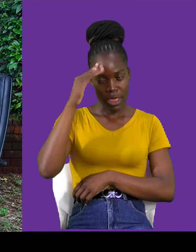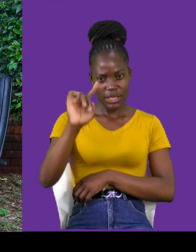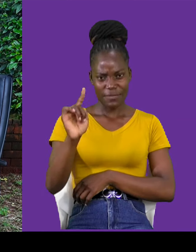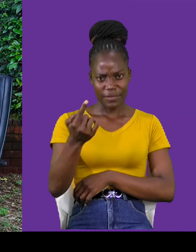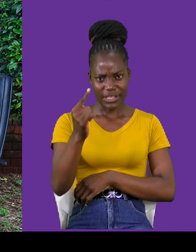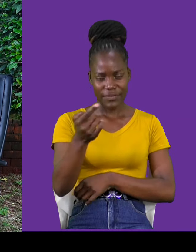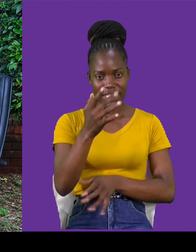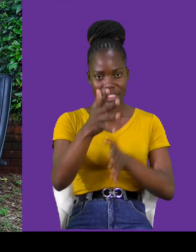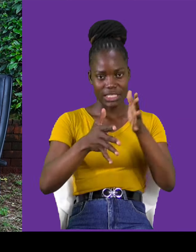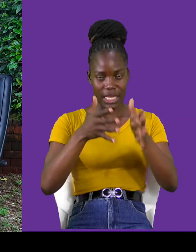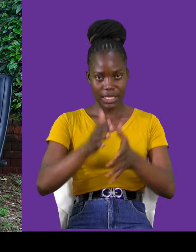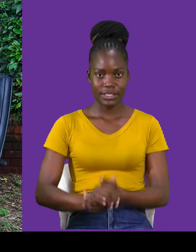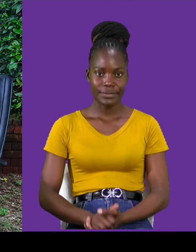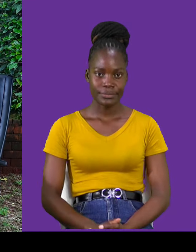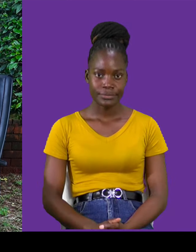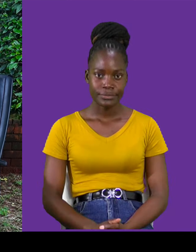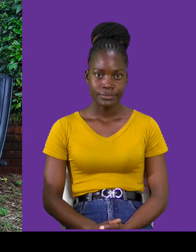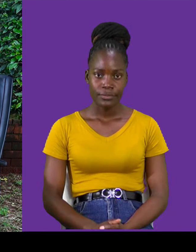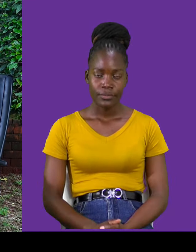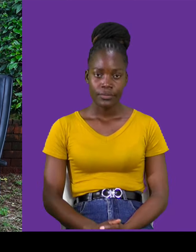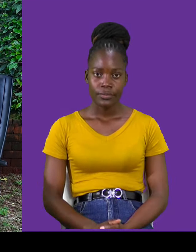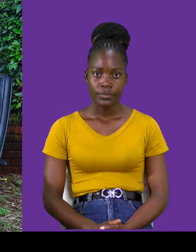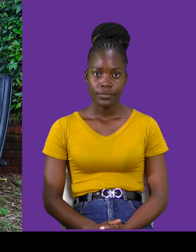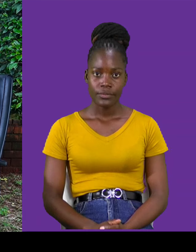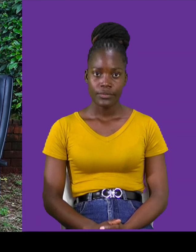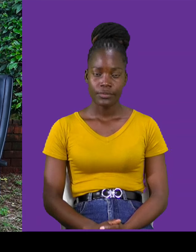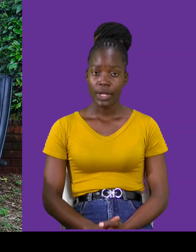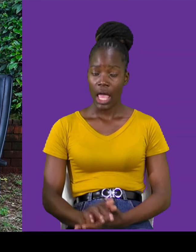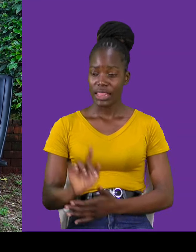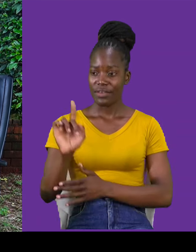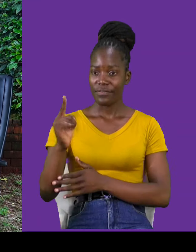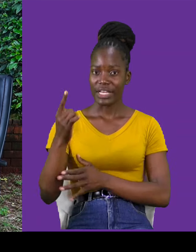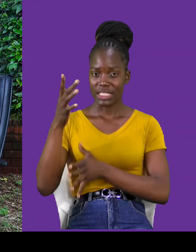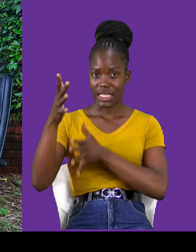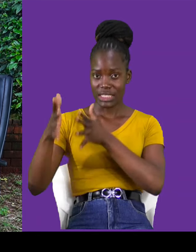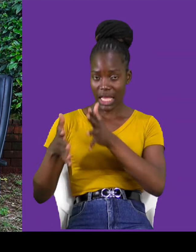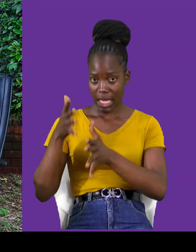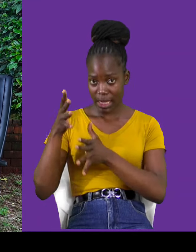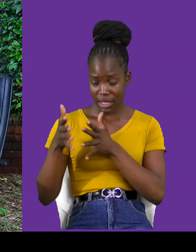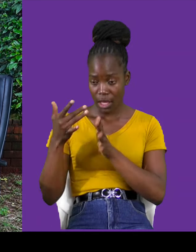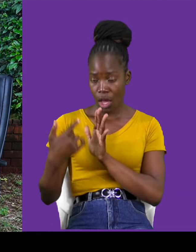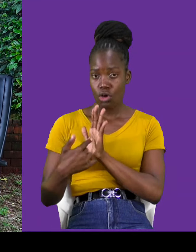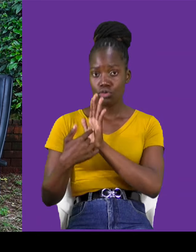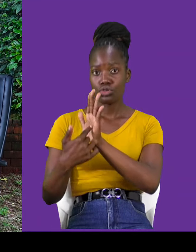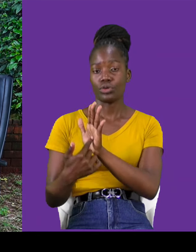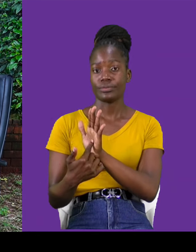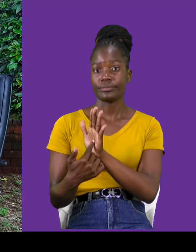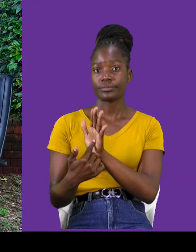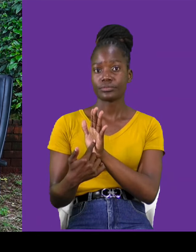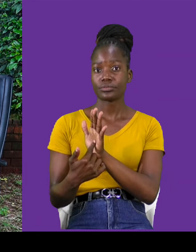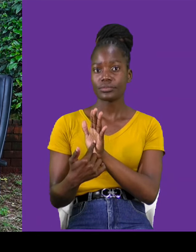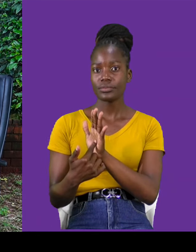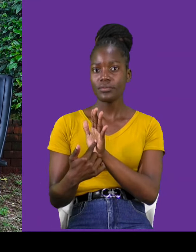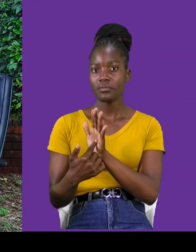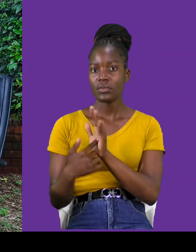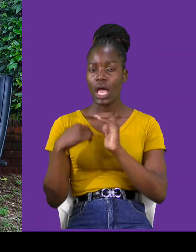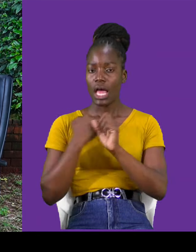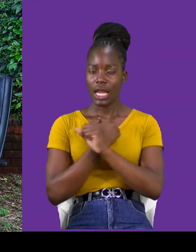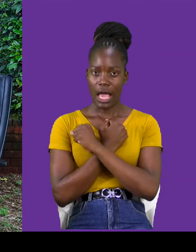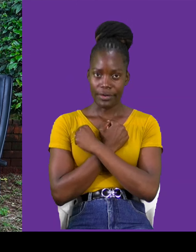Yeah, the very first signs that could show affection or to show your